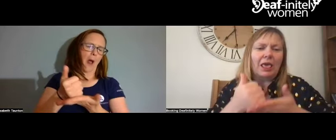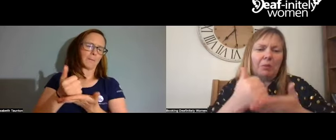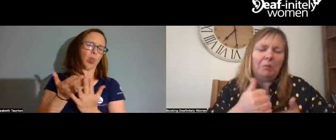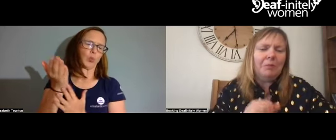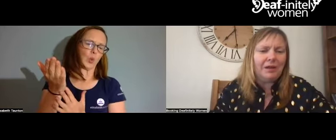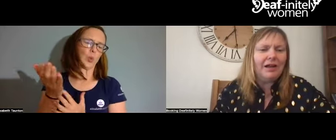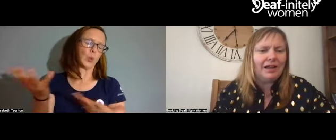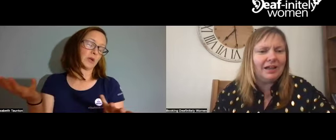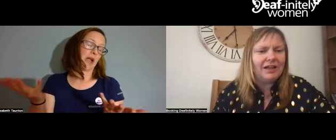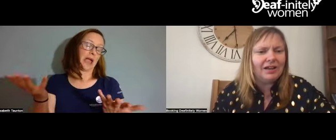a government support.